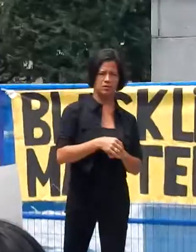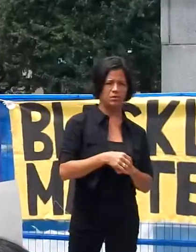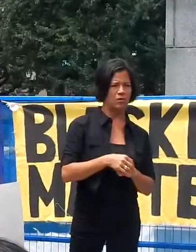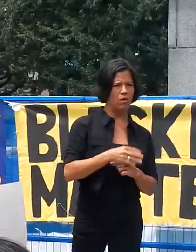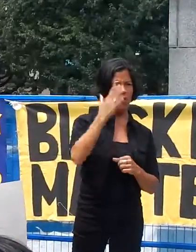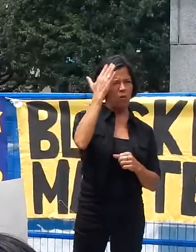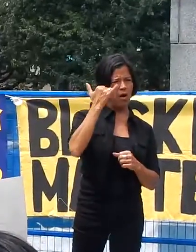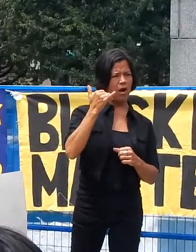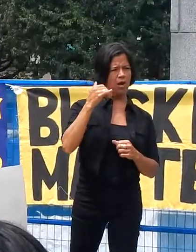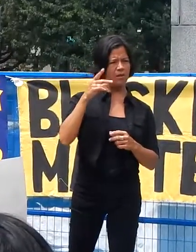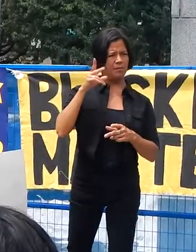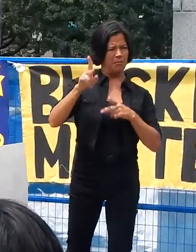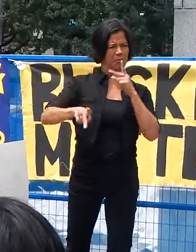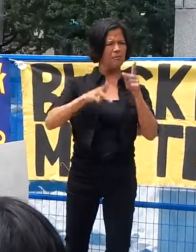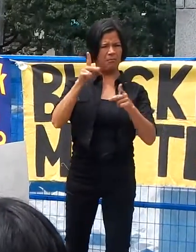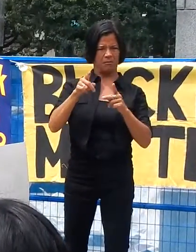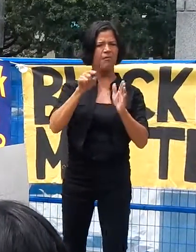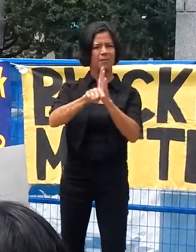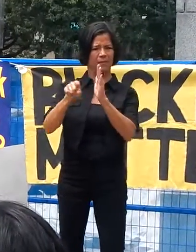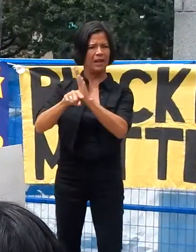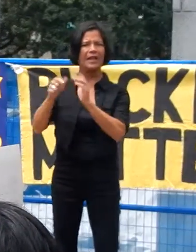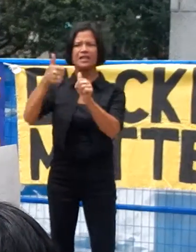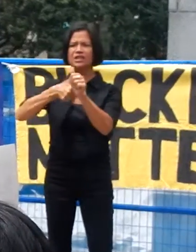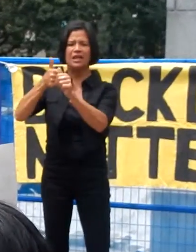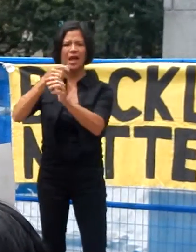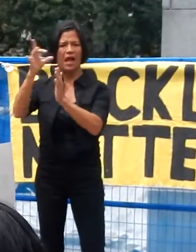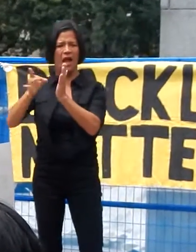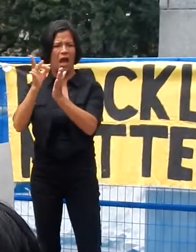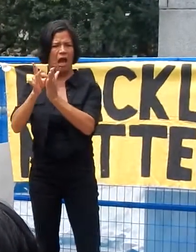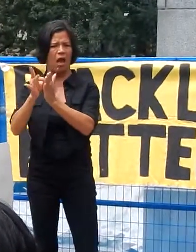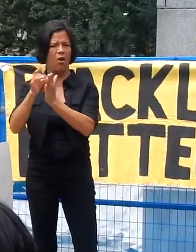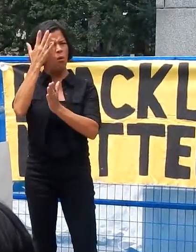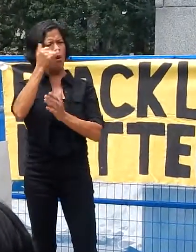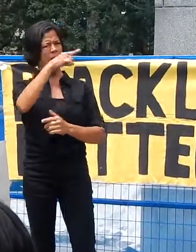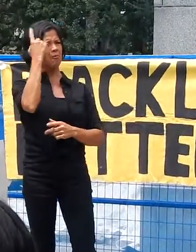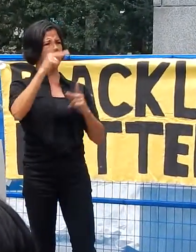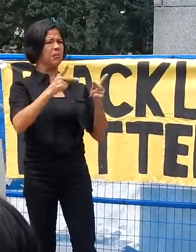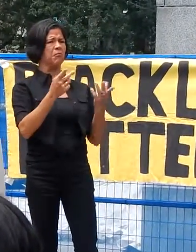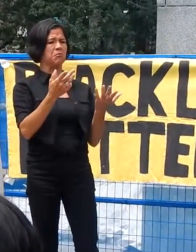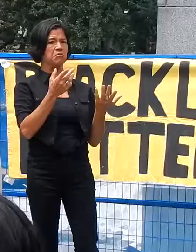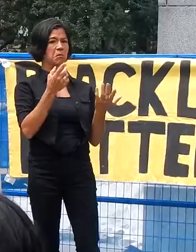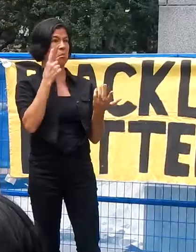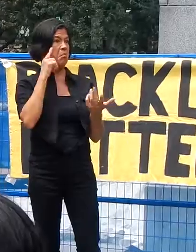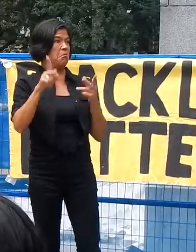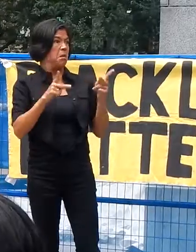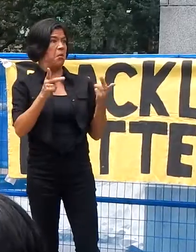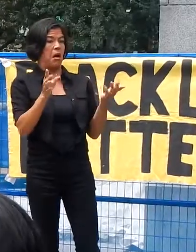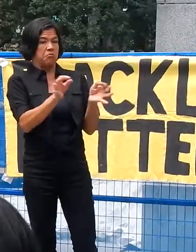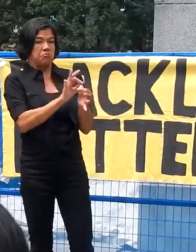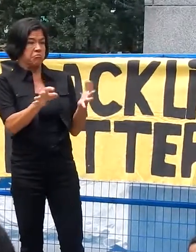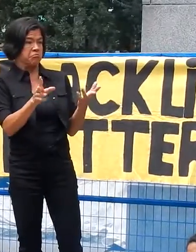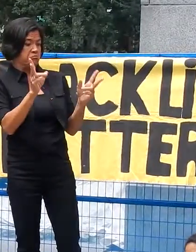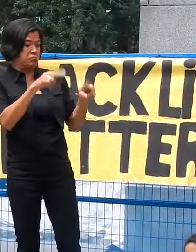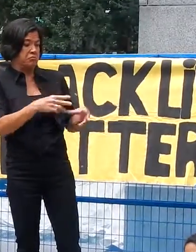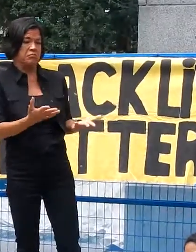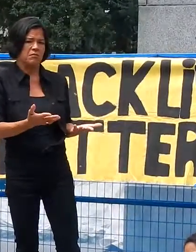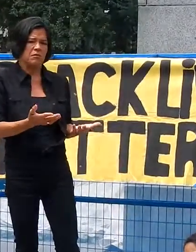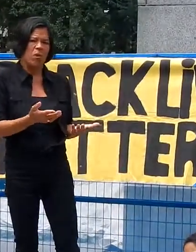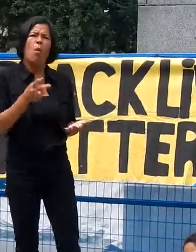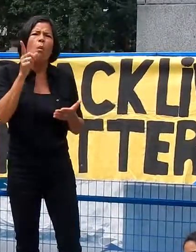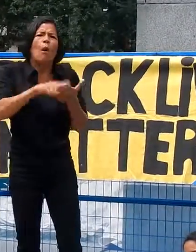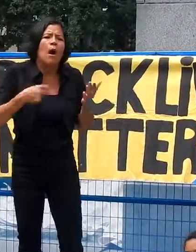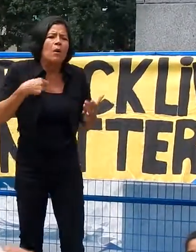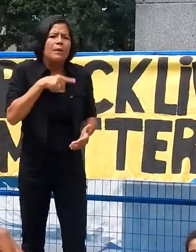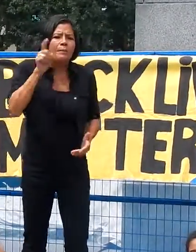hours? Why don't black people seem not to murder to societies? What can and must we